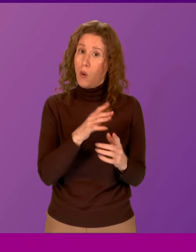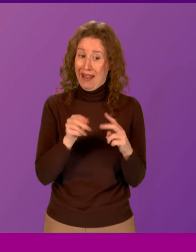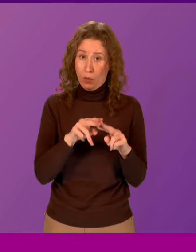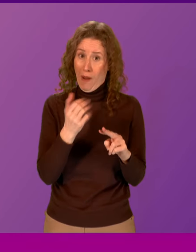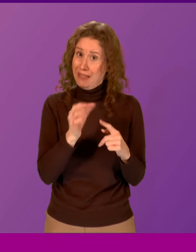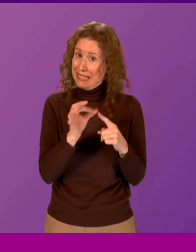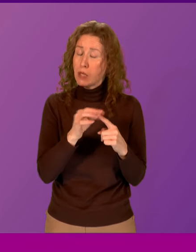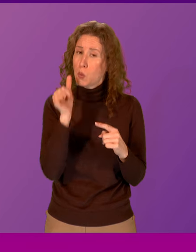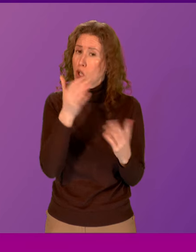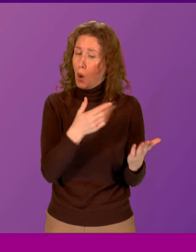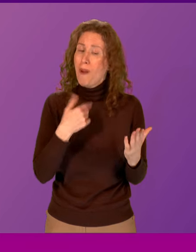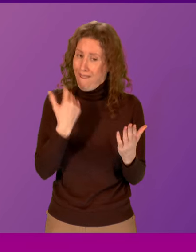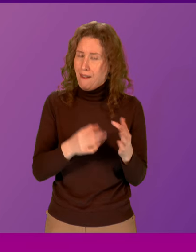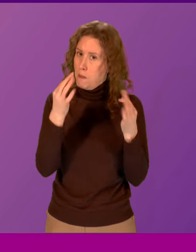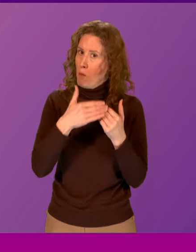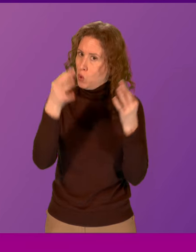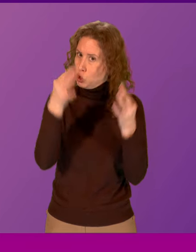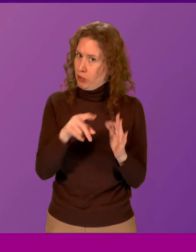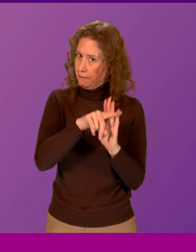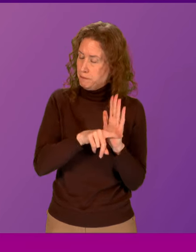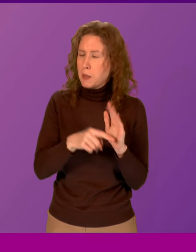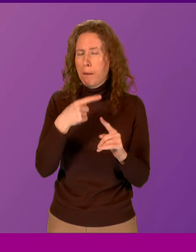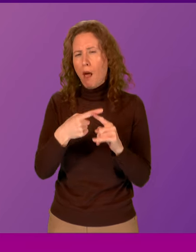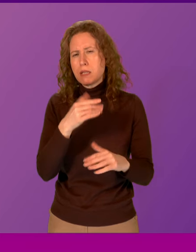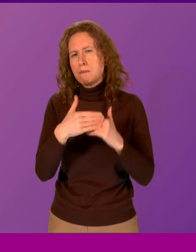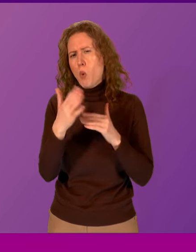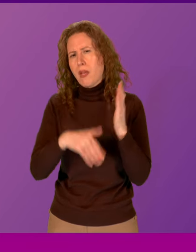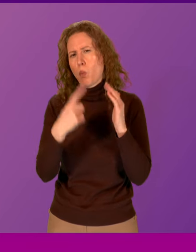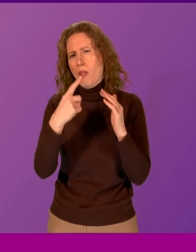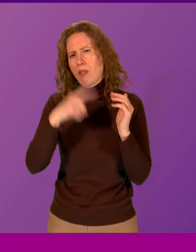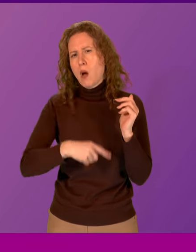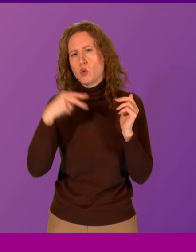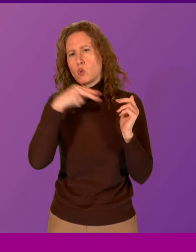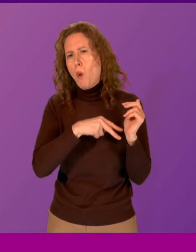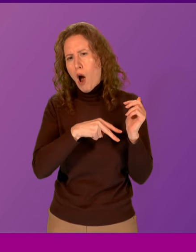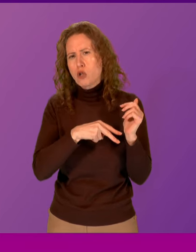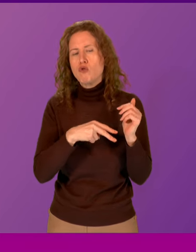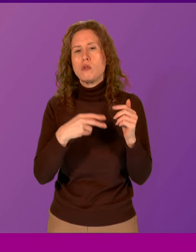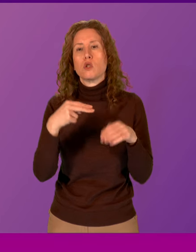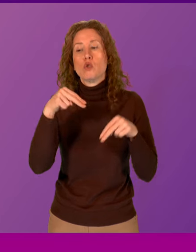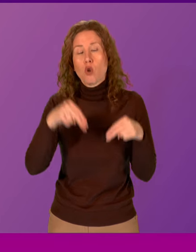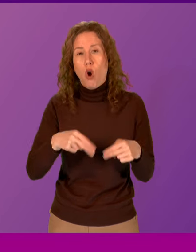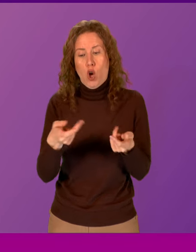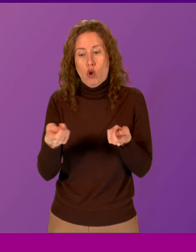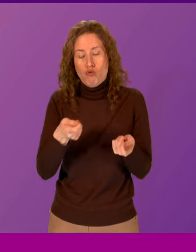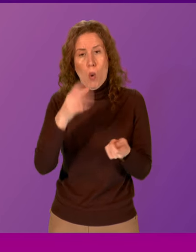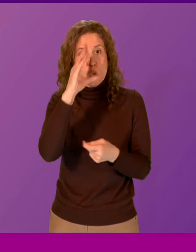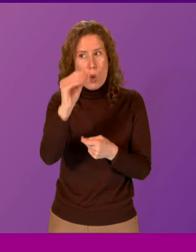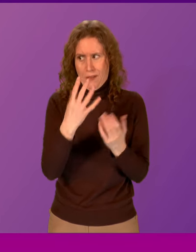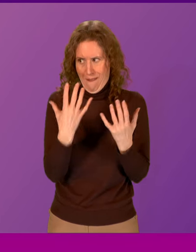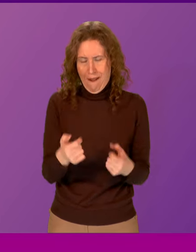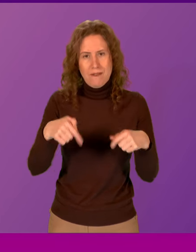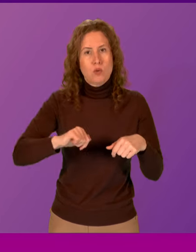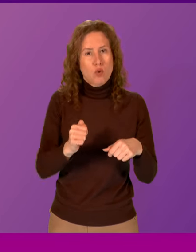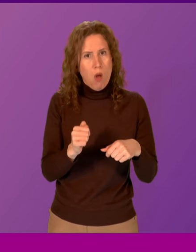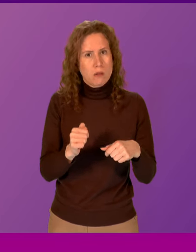would know that. He would also know, of course, that there are currently more than 1,200 active dog control notices in place in Scotland.